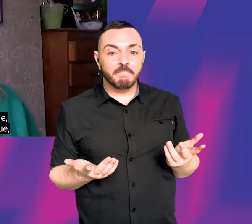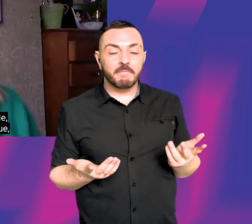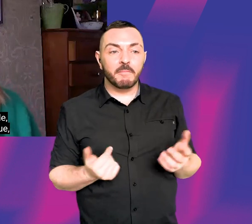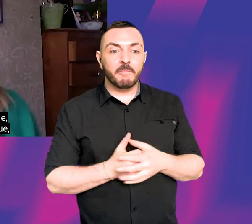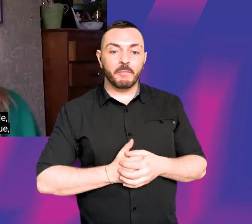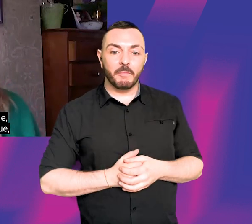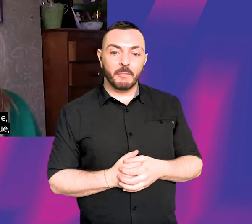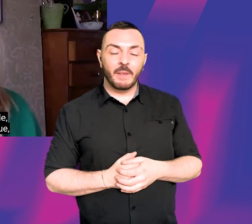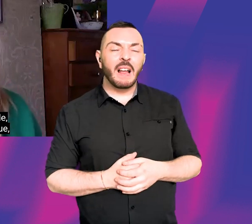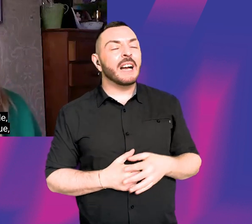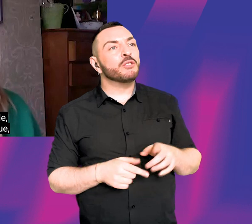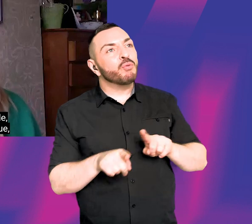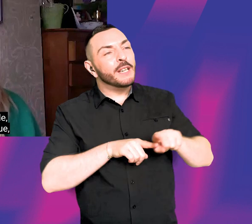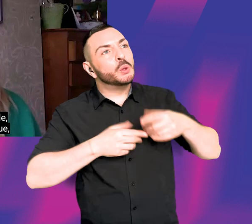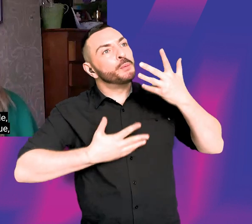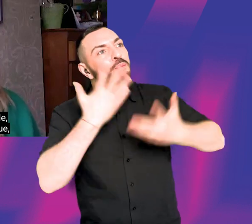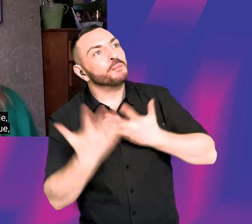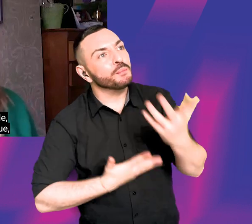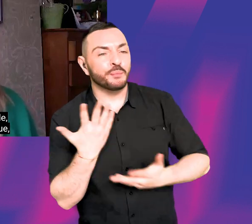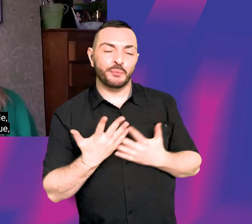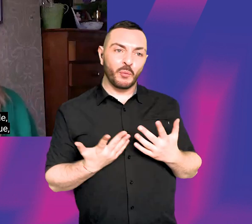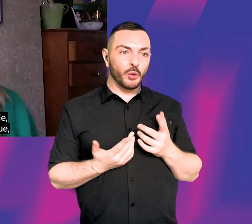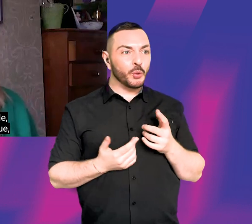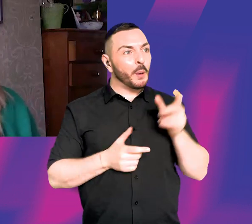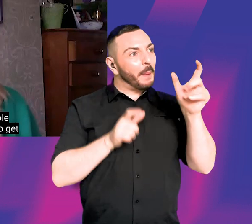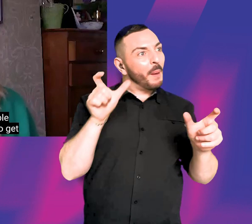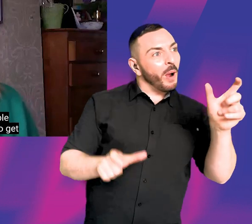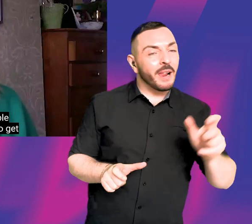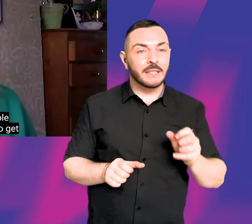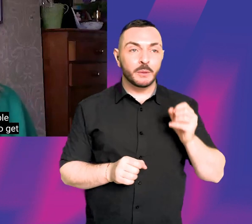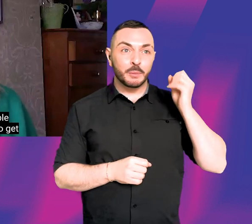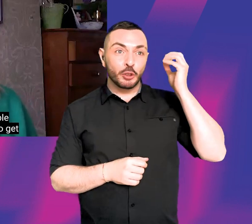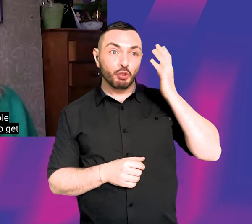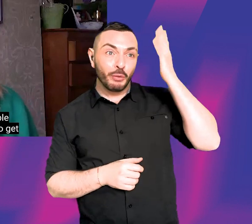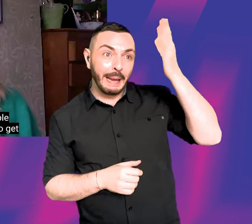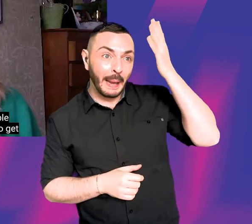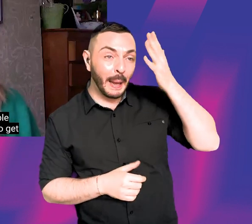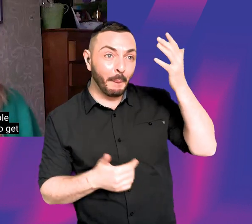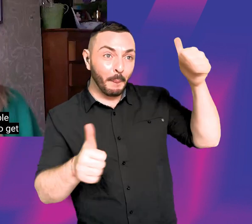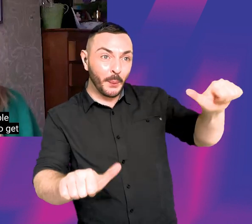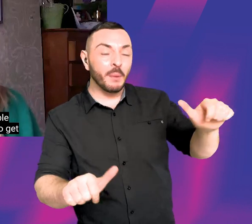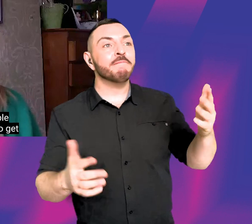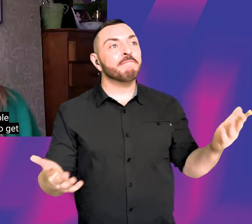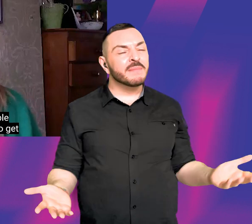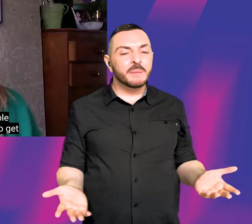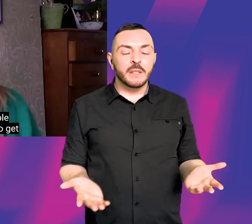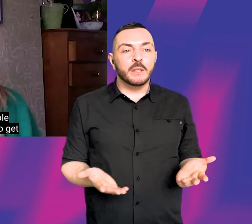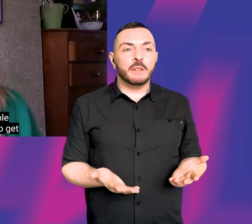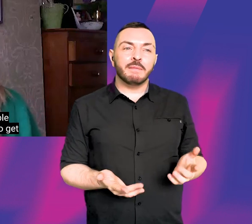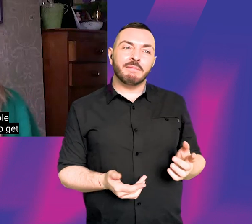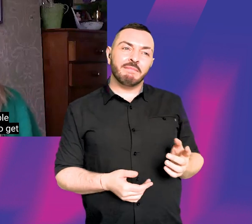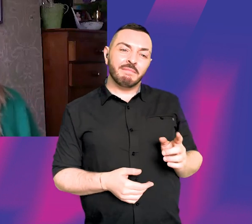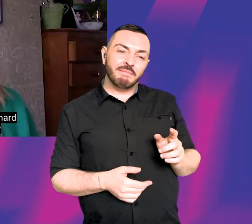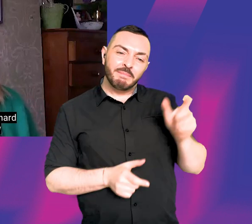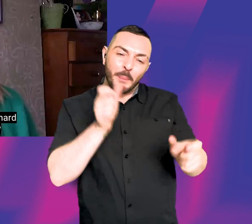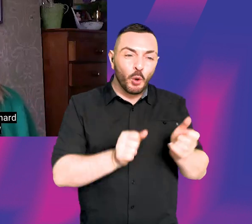I always try and say this to people, like, it wasn't necessarily, sounds like the dream come true, but it's not necessarily because people who go to drama school and